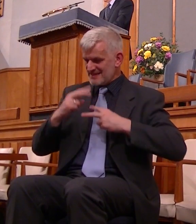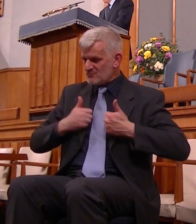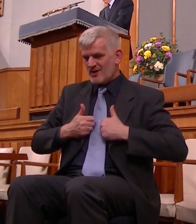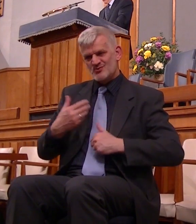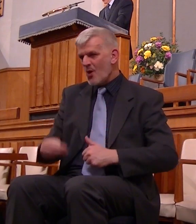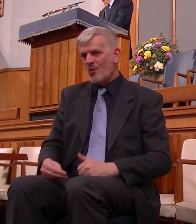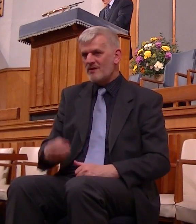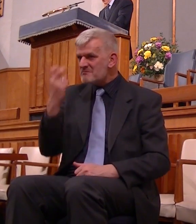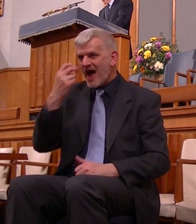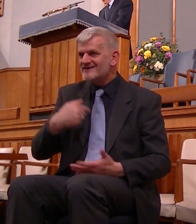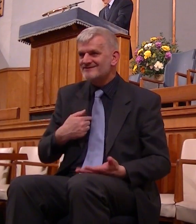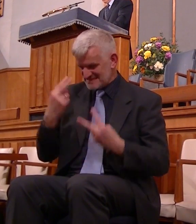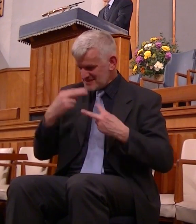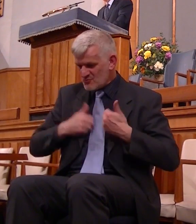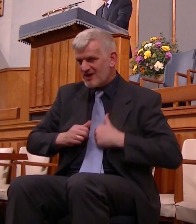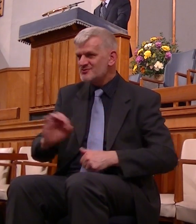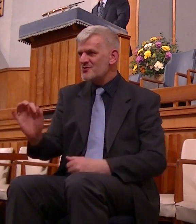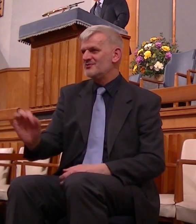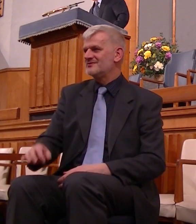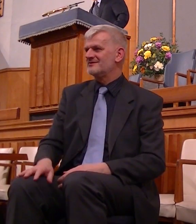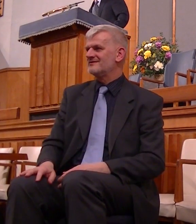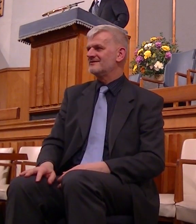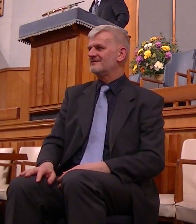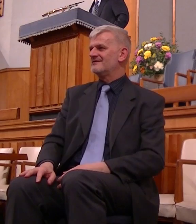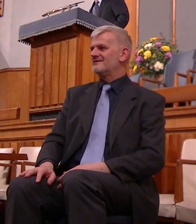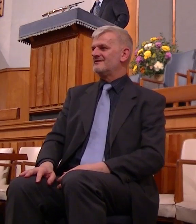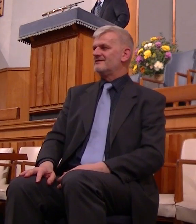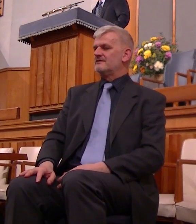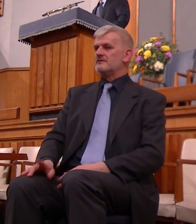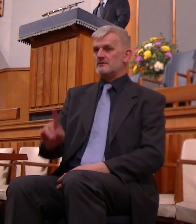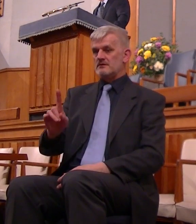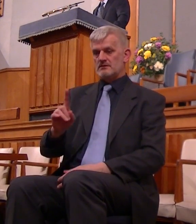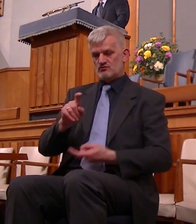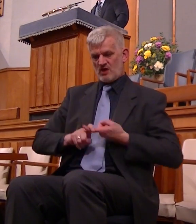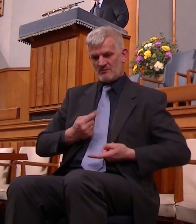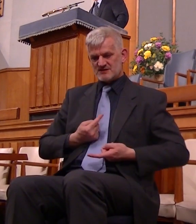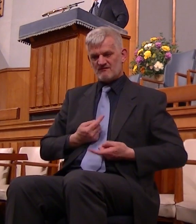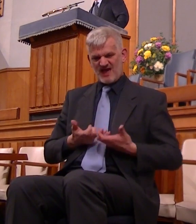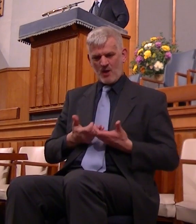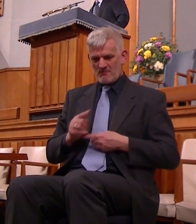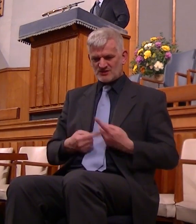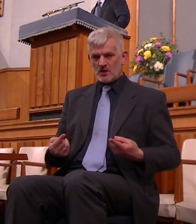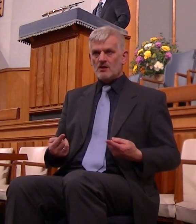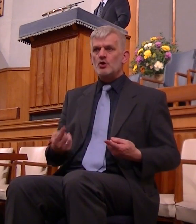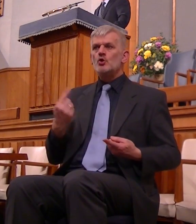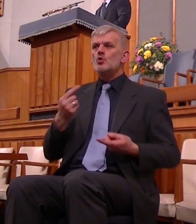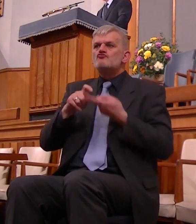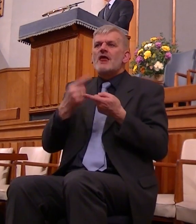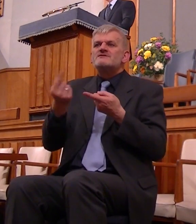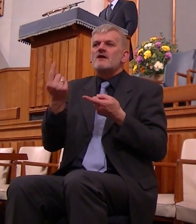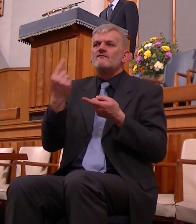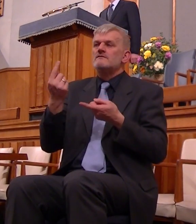we're confident and self sufficient only God is self sufficient only God needs no power